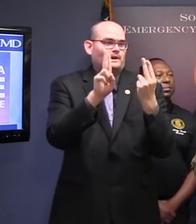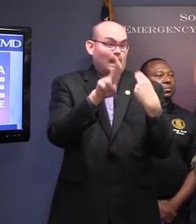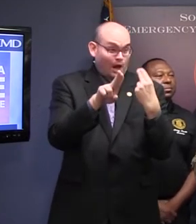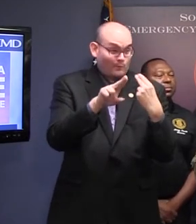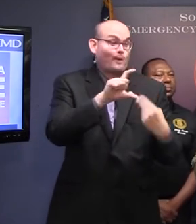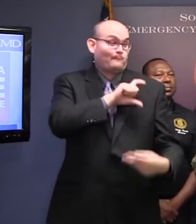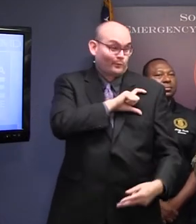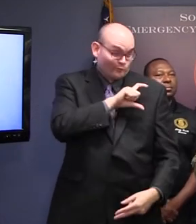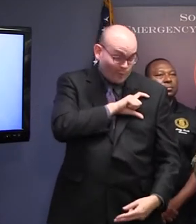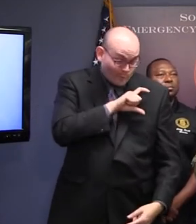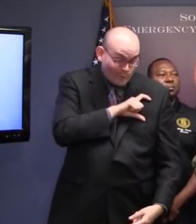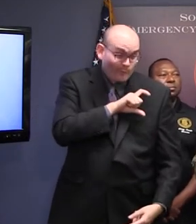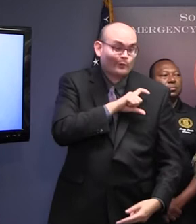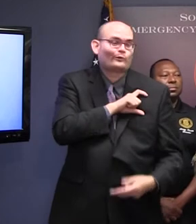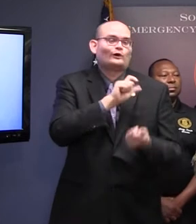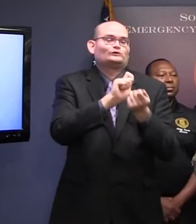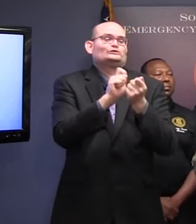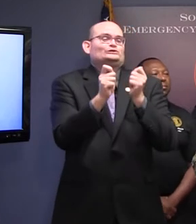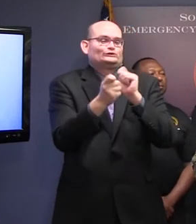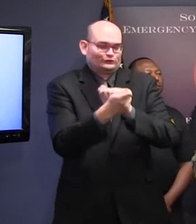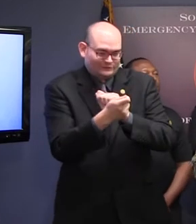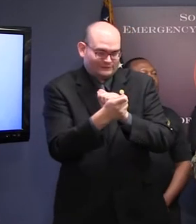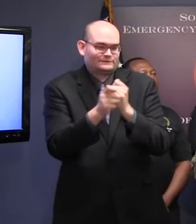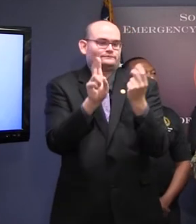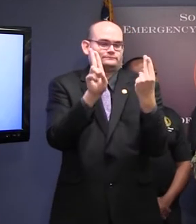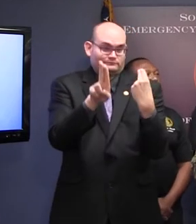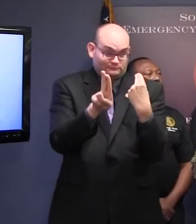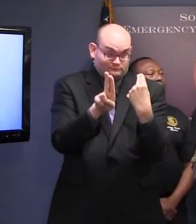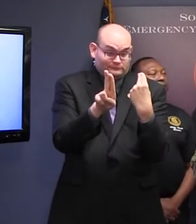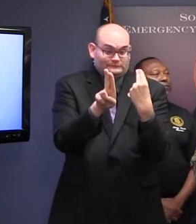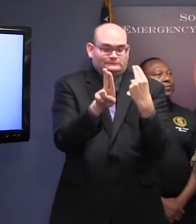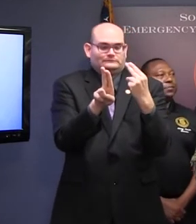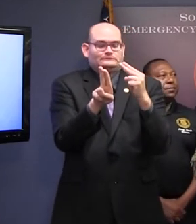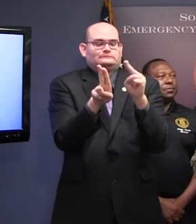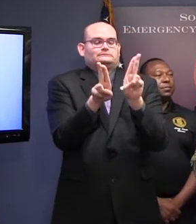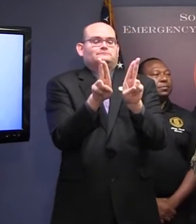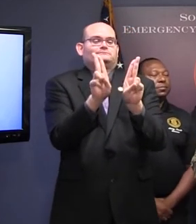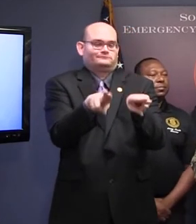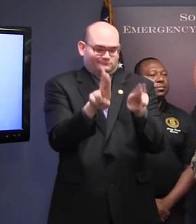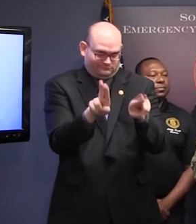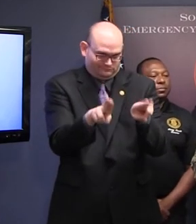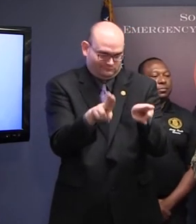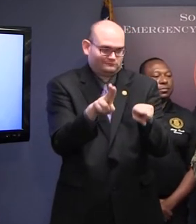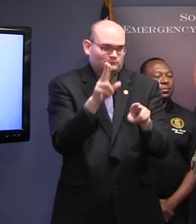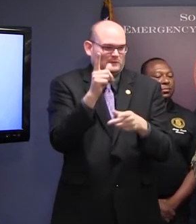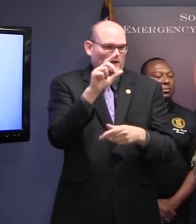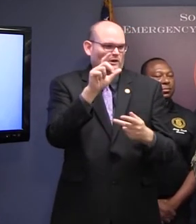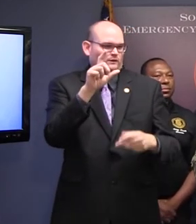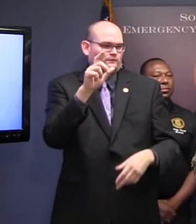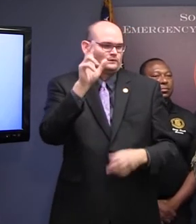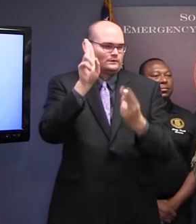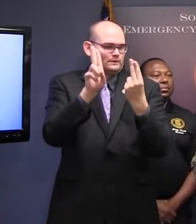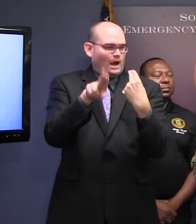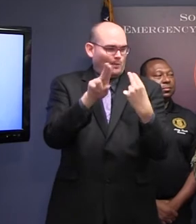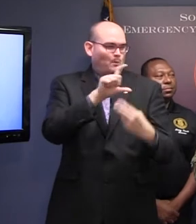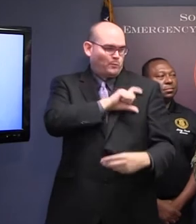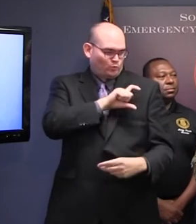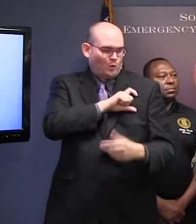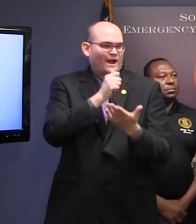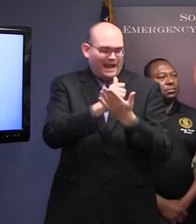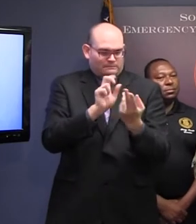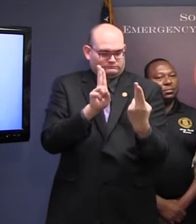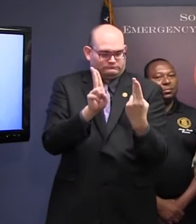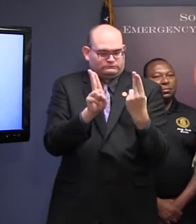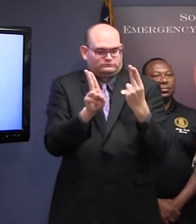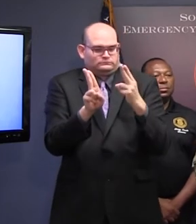reversal at traffic control points. In addition to that force, we are planning on bringing